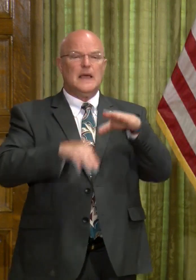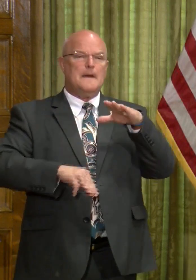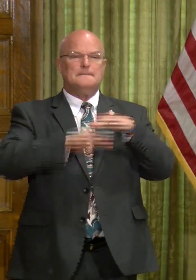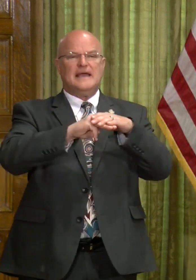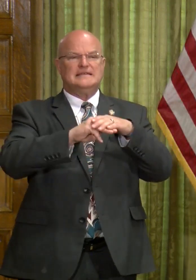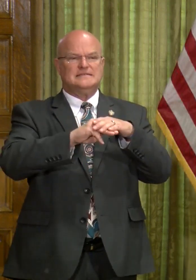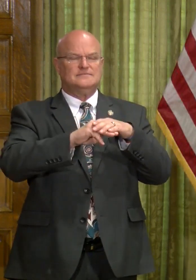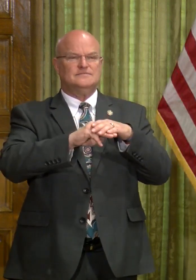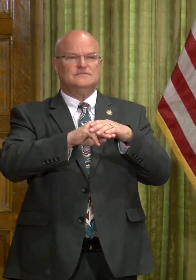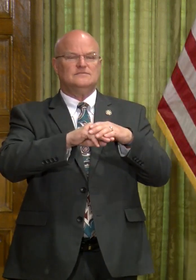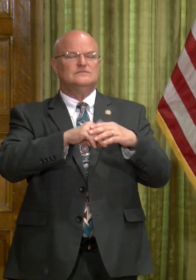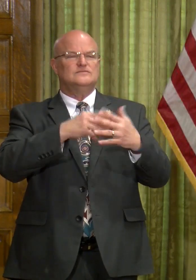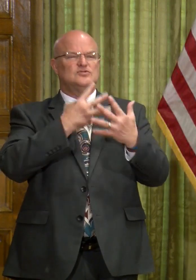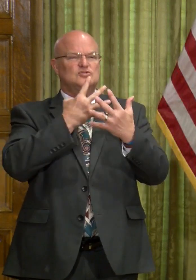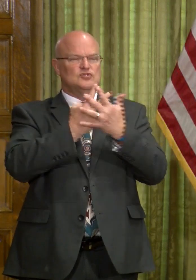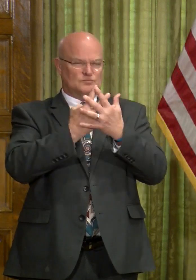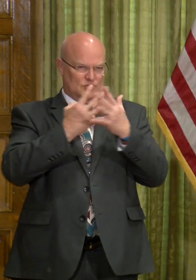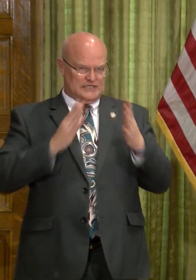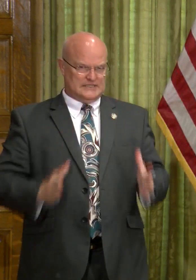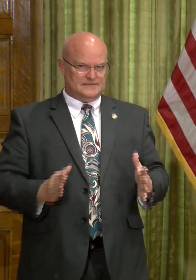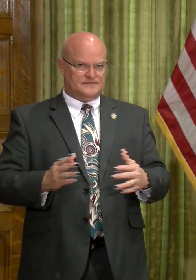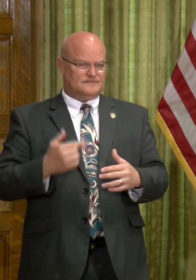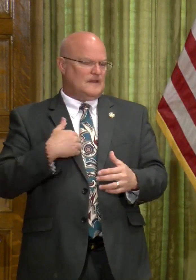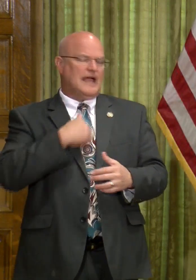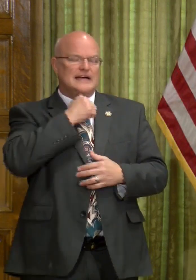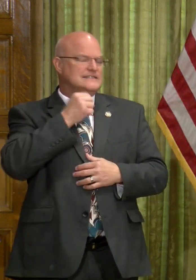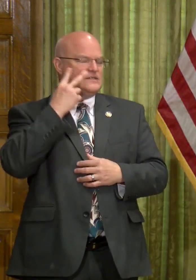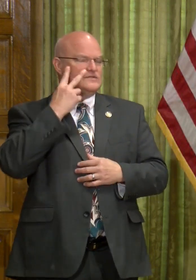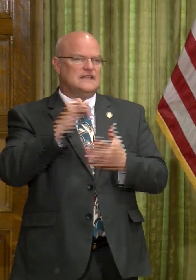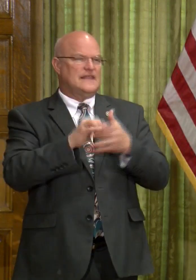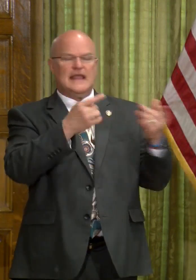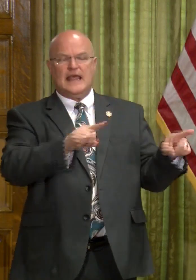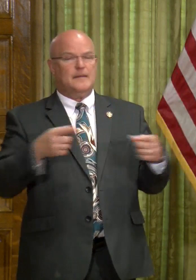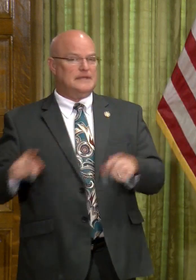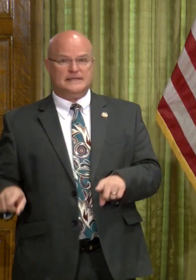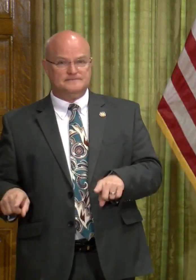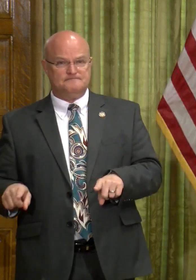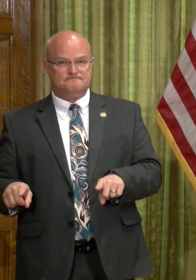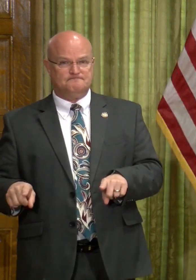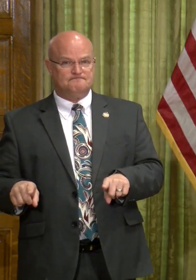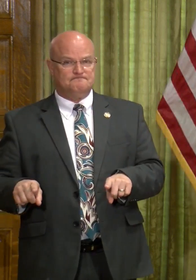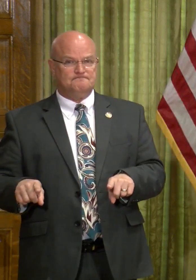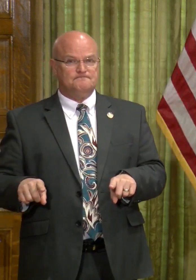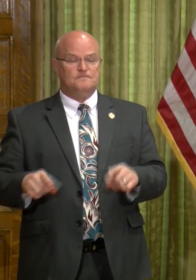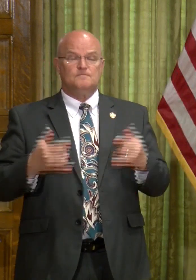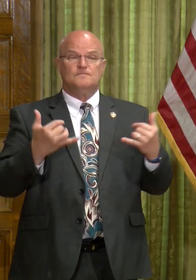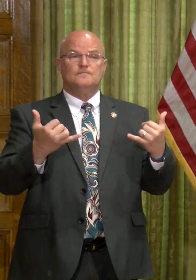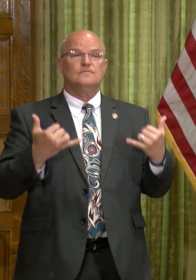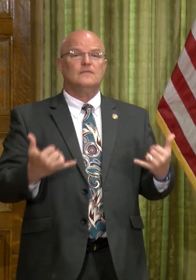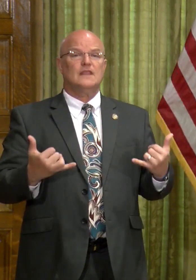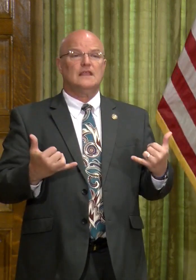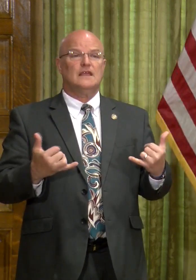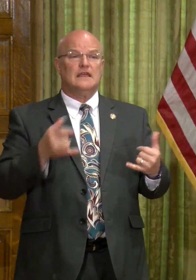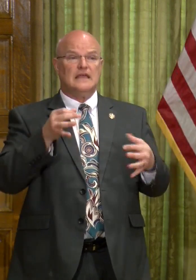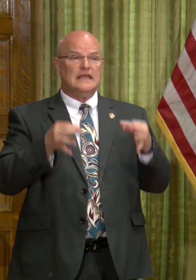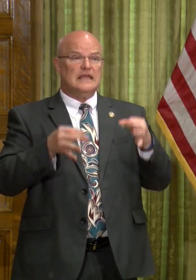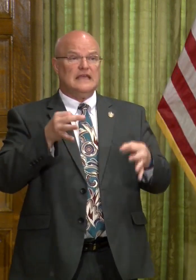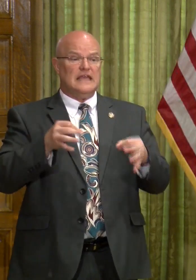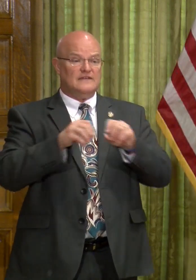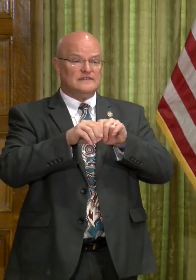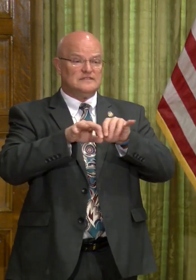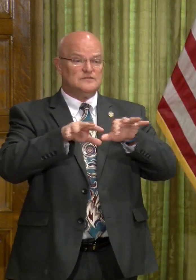unit. And so, uh, I don't see that happening. Uh, now, you know, if it